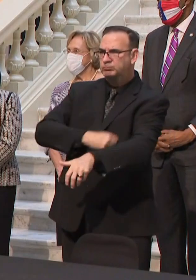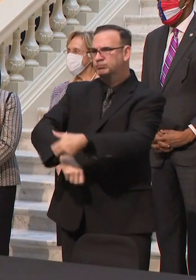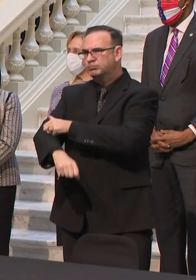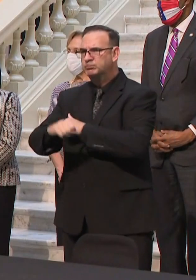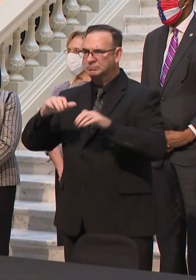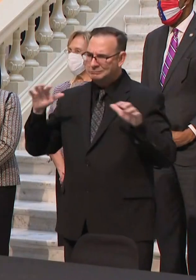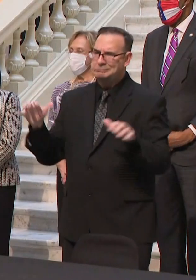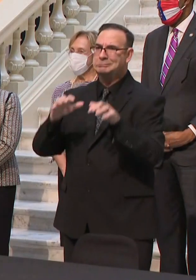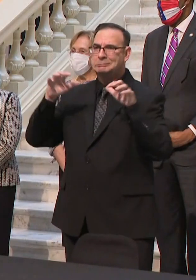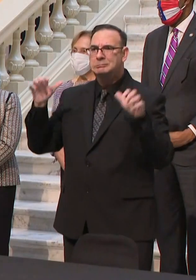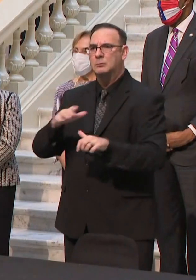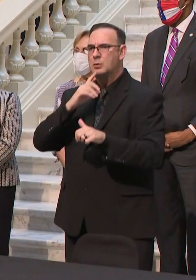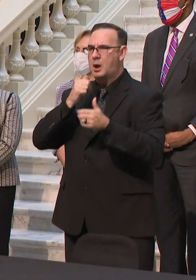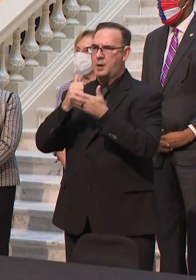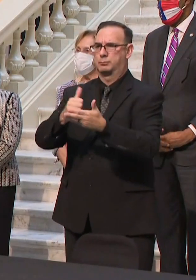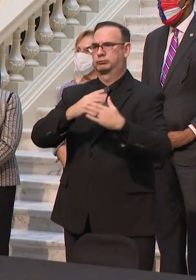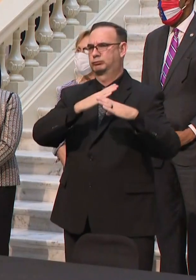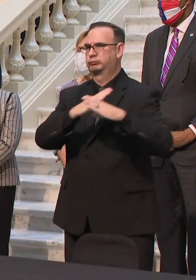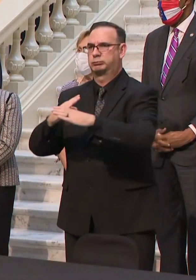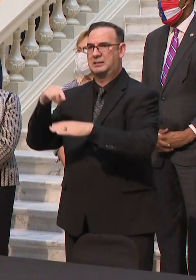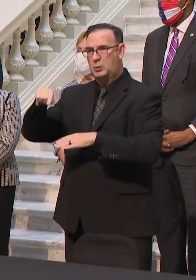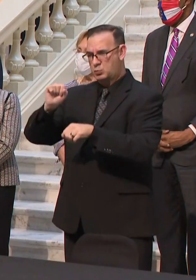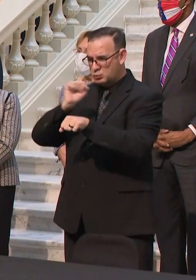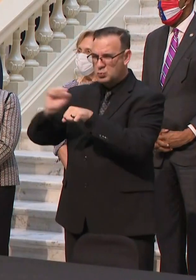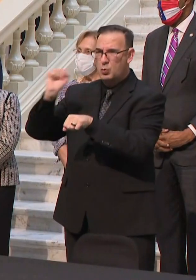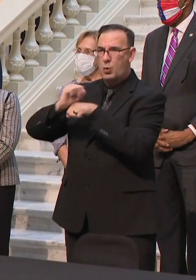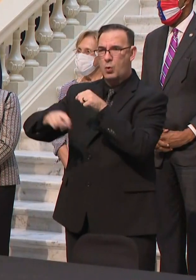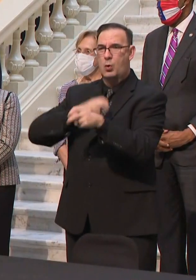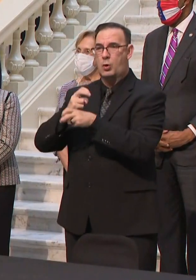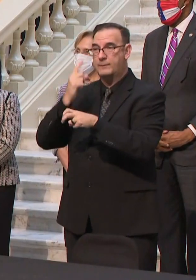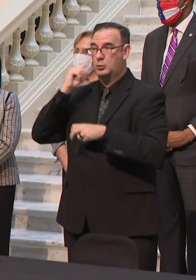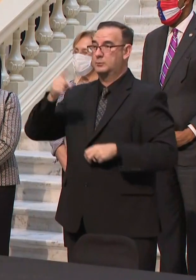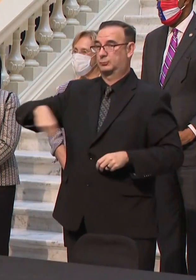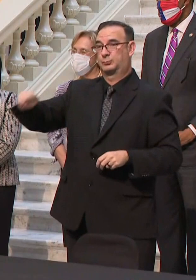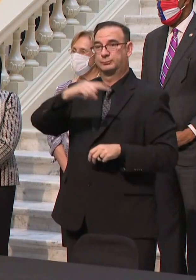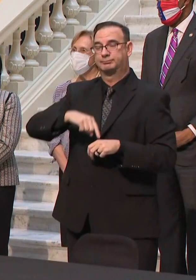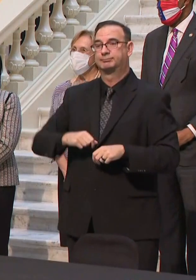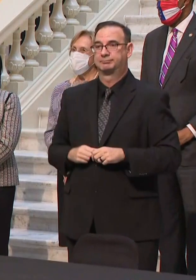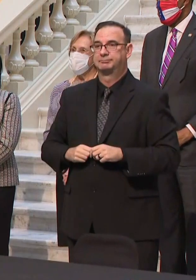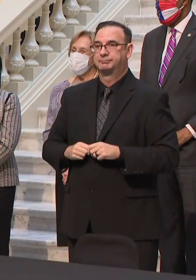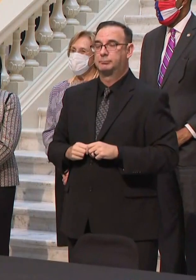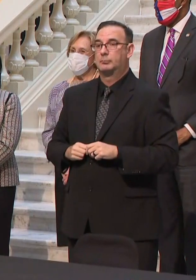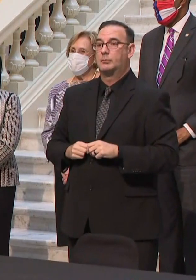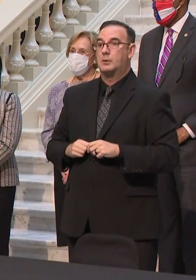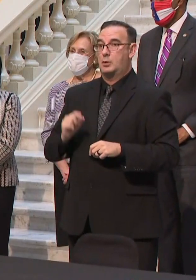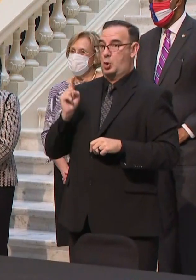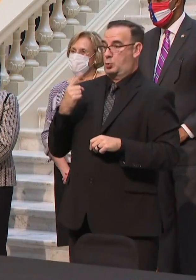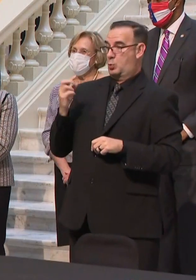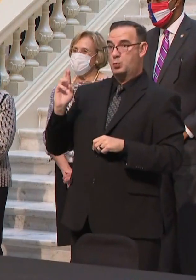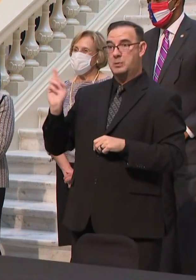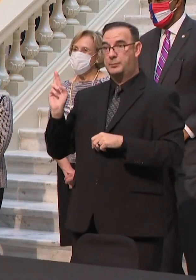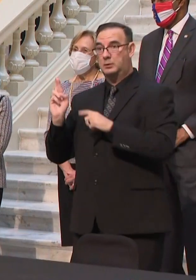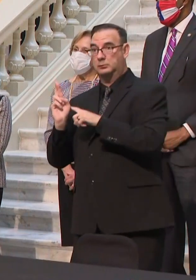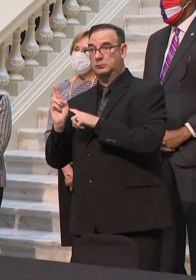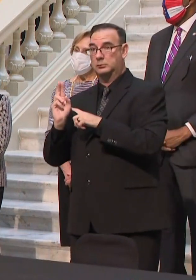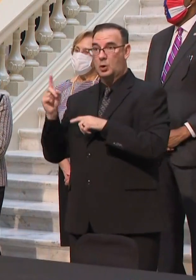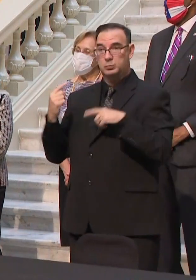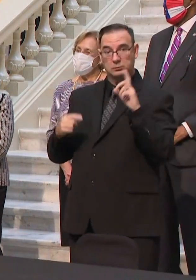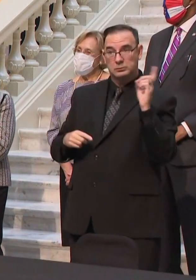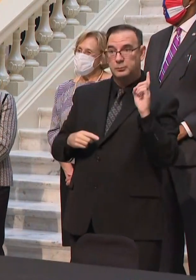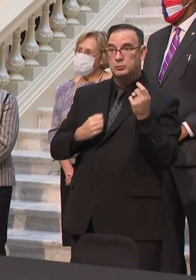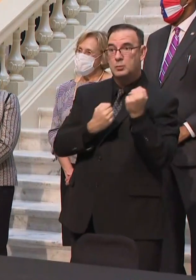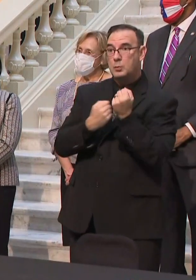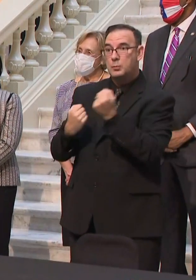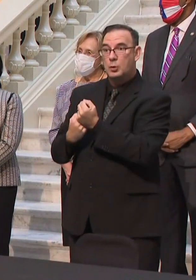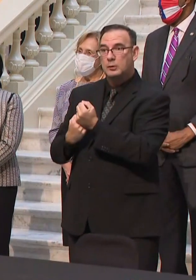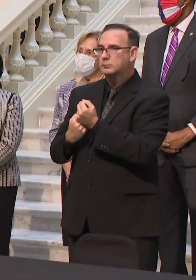Through the Patients First Act, which passed with bipartisan support in 2019, our administration was